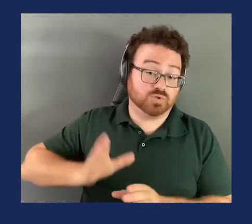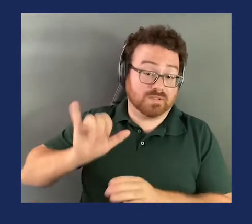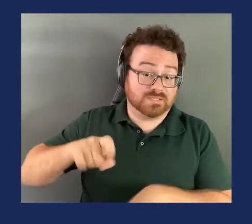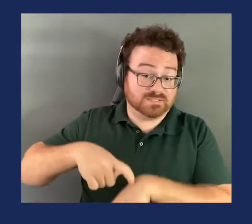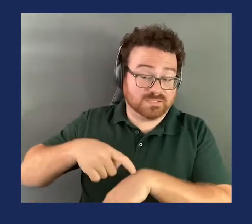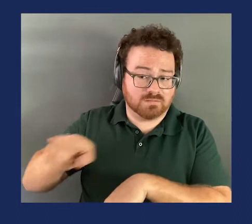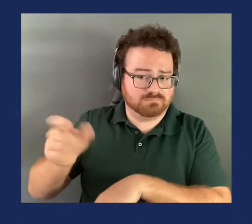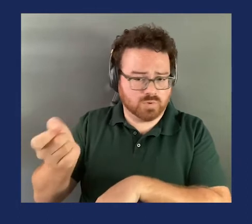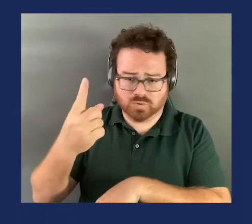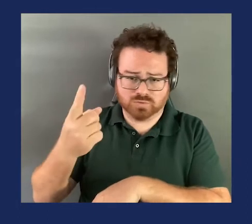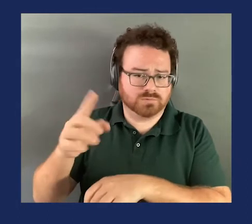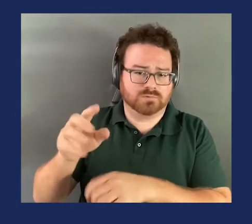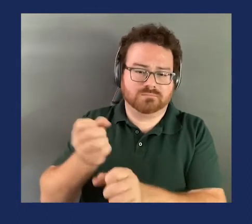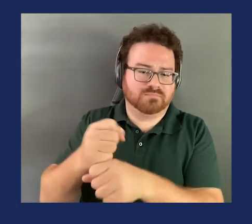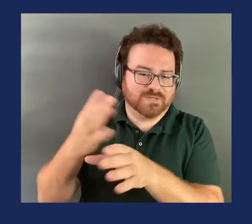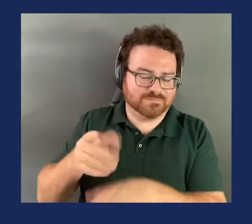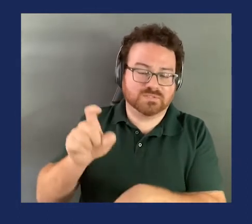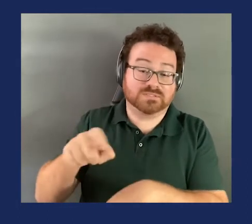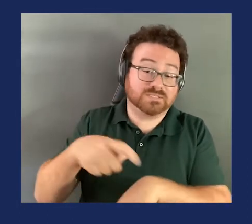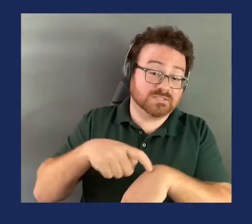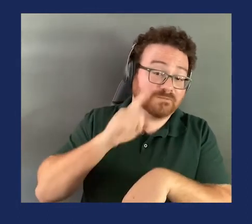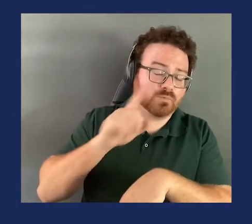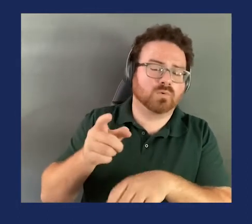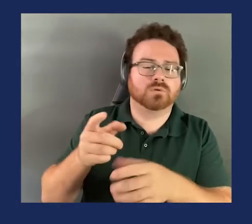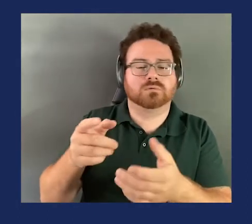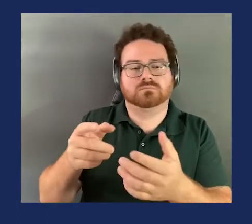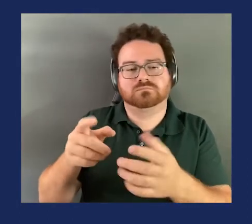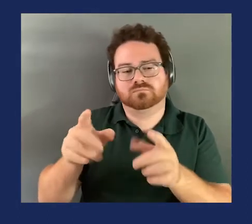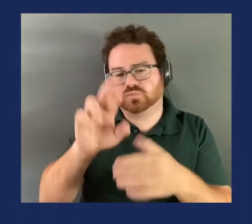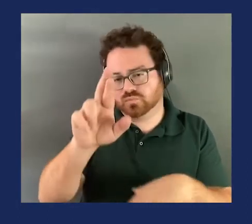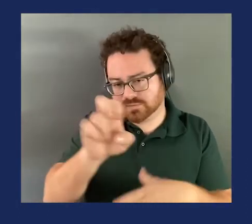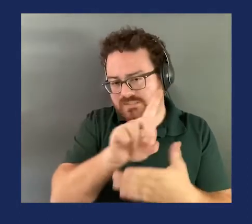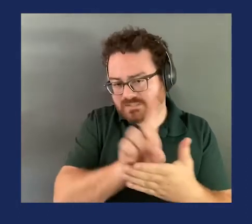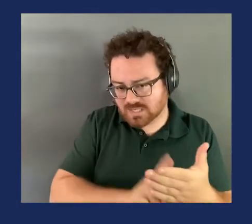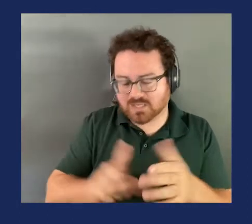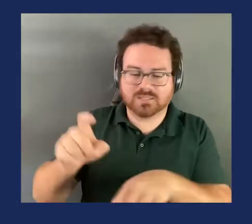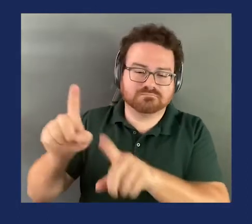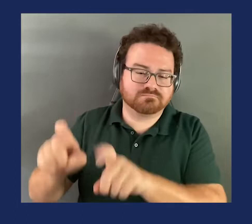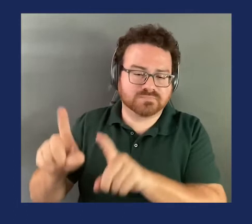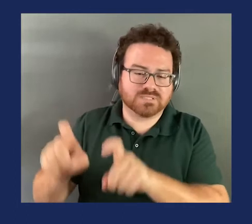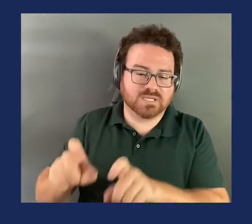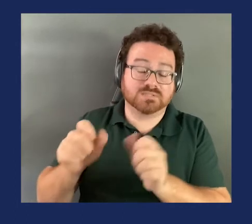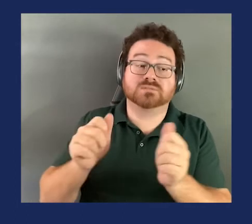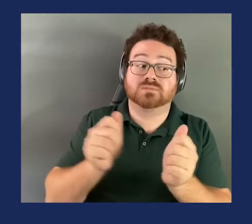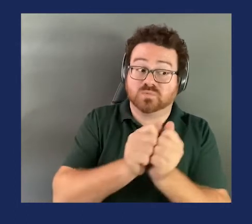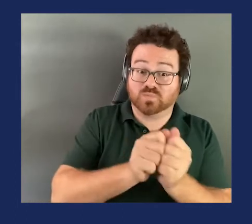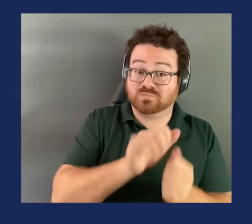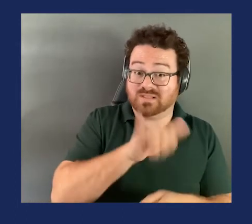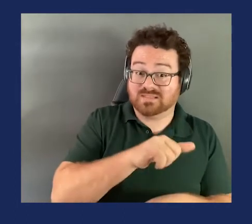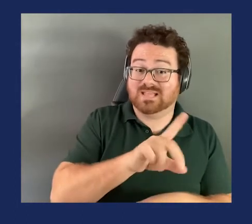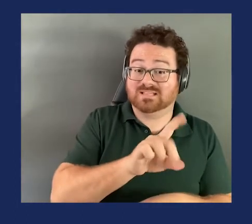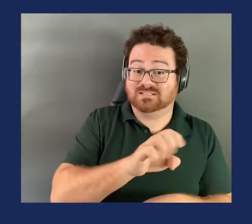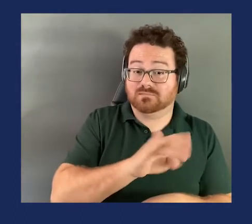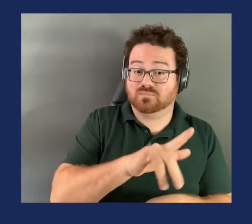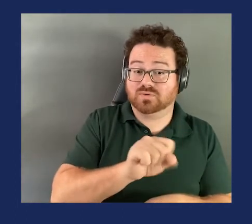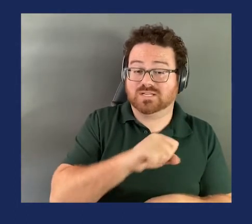and test, we did opt for a bit of a longer time period. And with the debris penetration proposal that's currently in front of us,